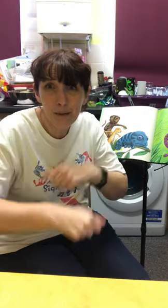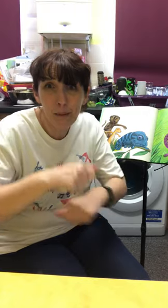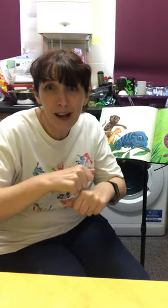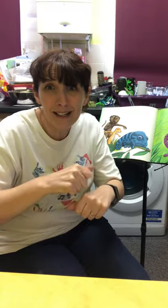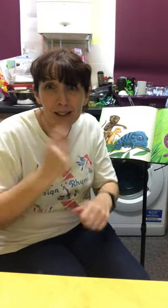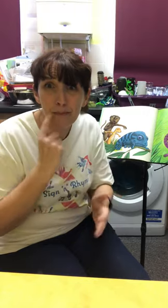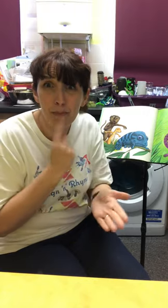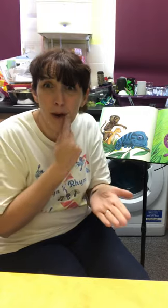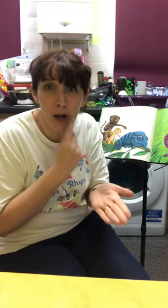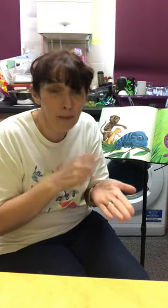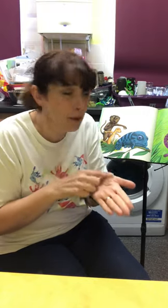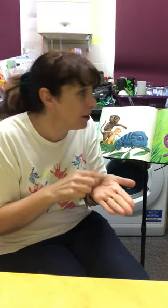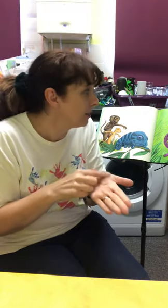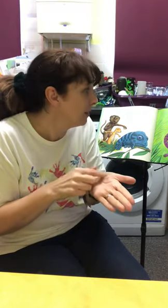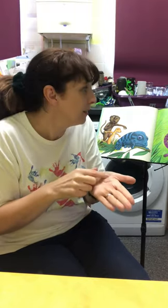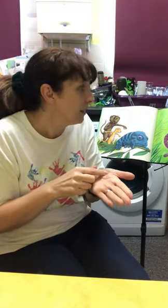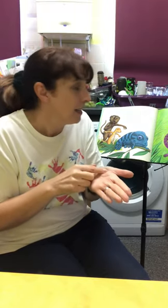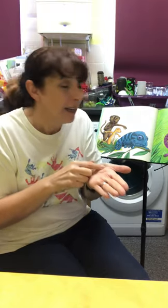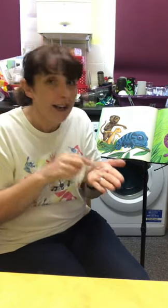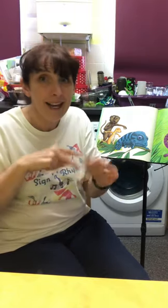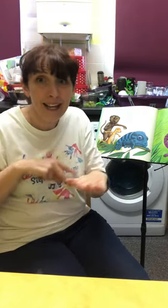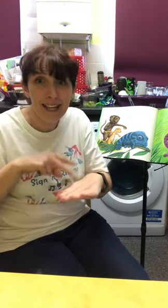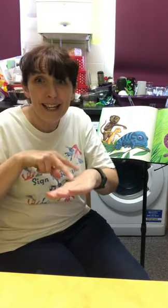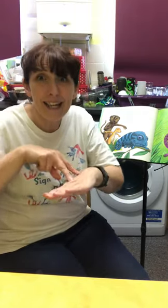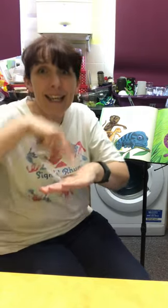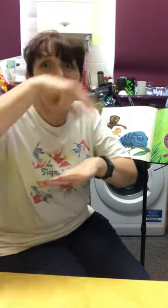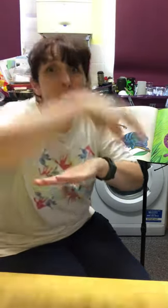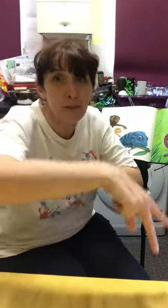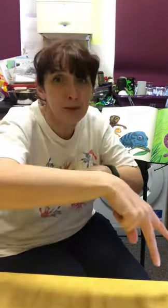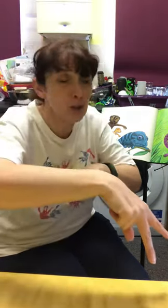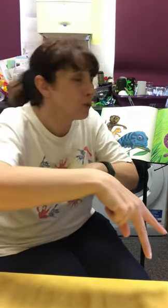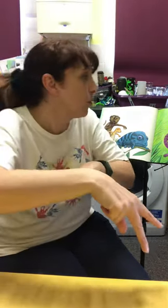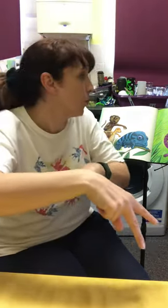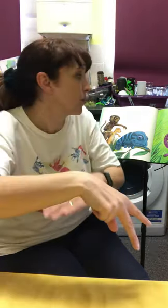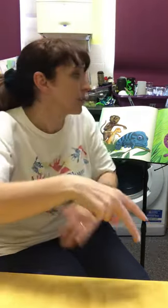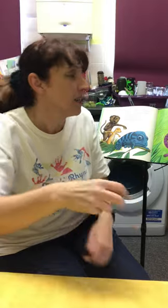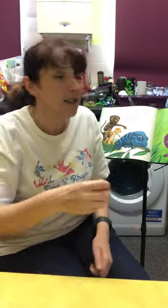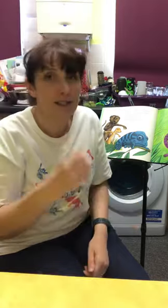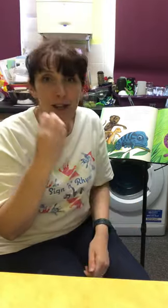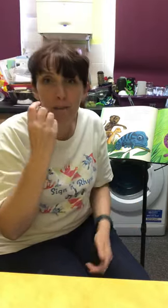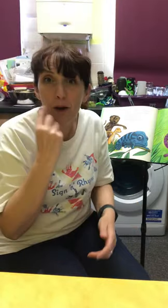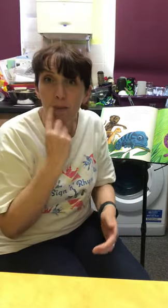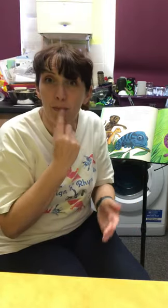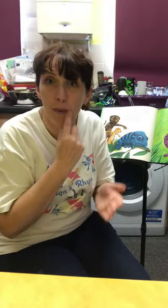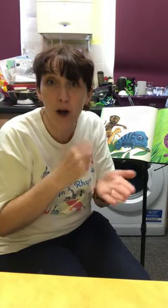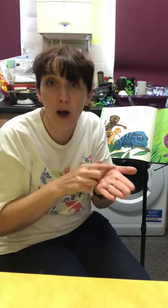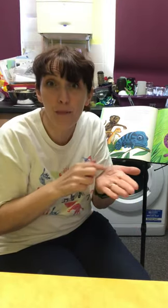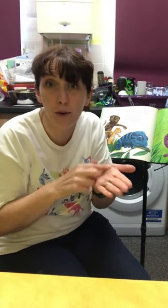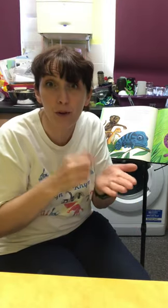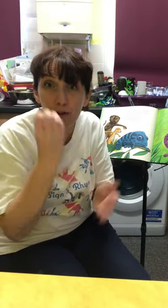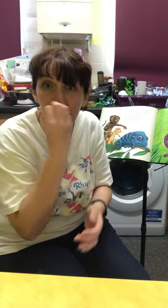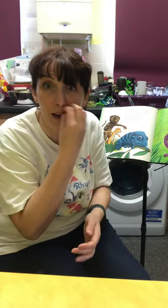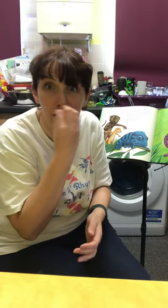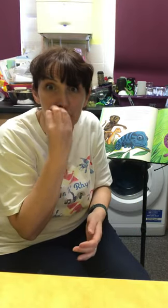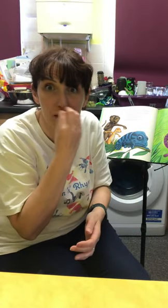went purple. He leapt towards some purple flowers